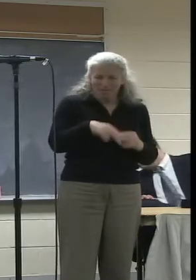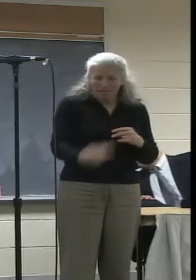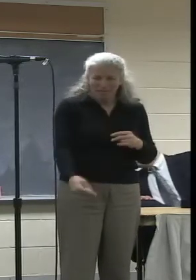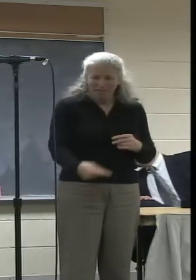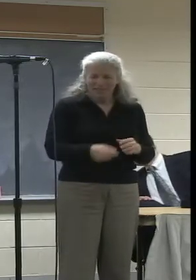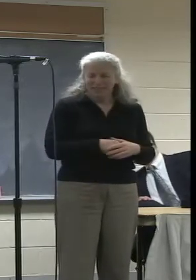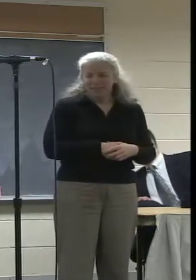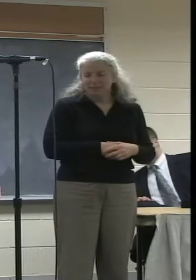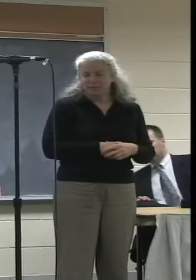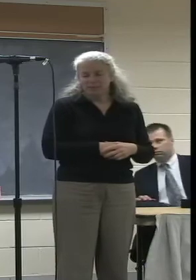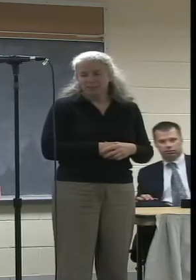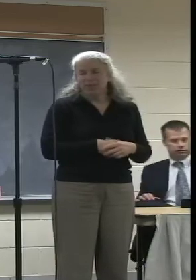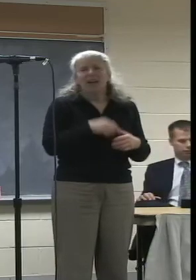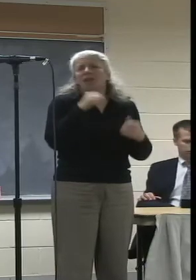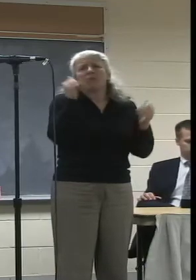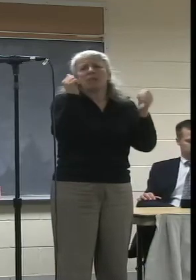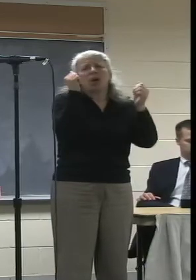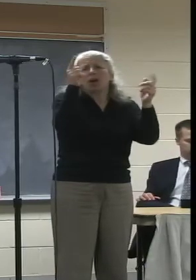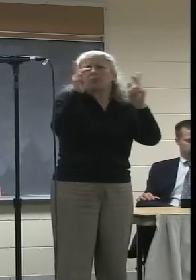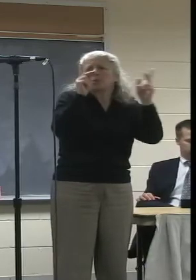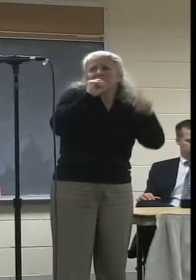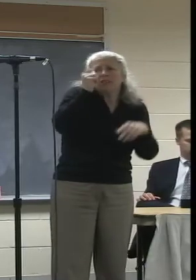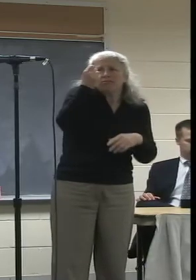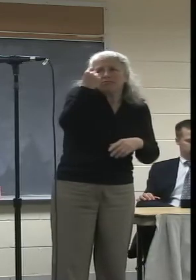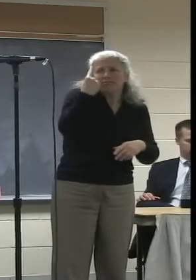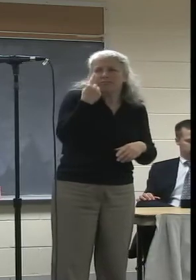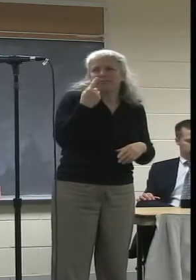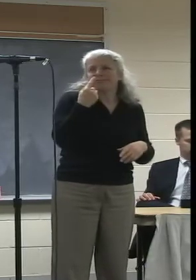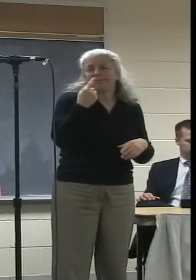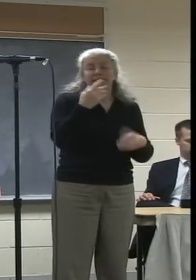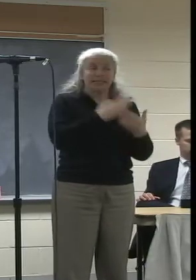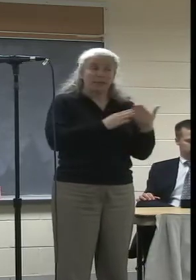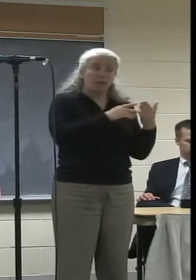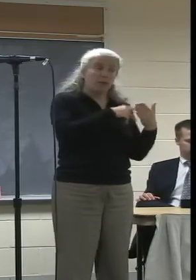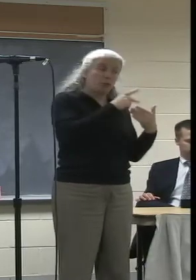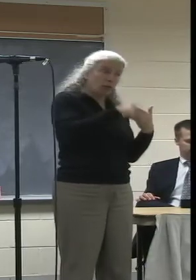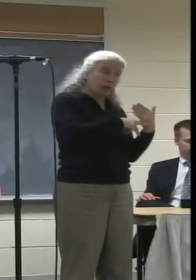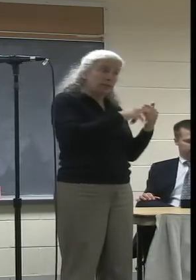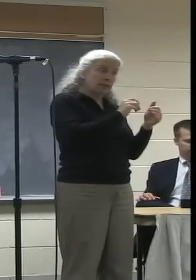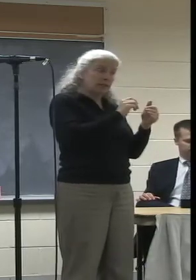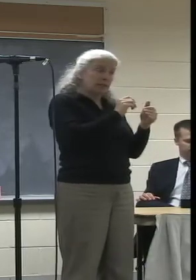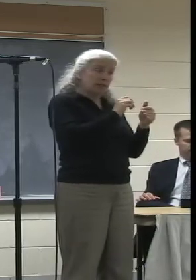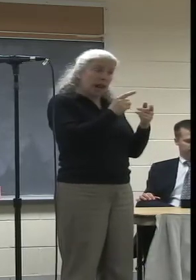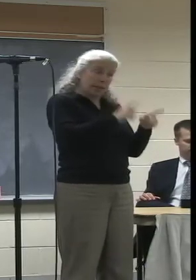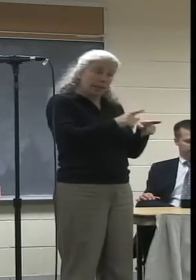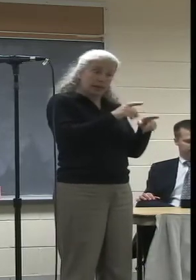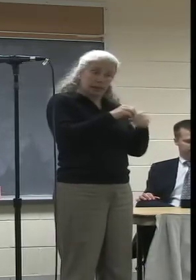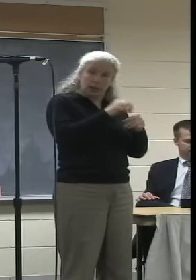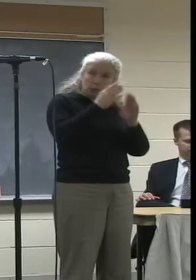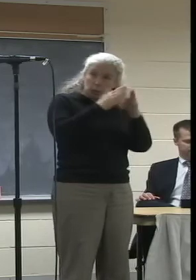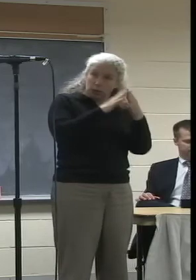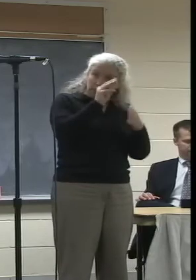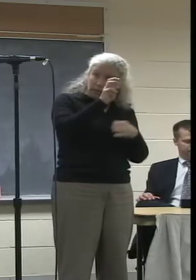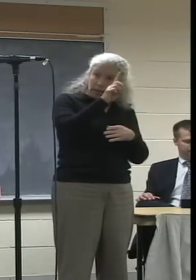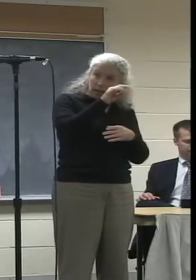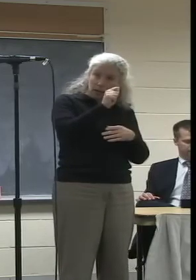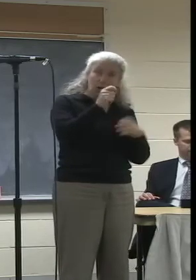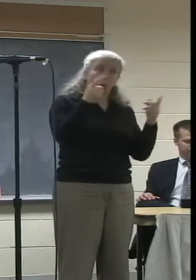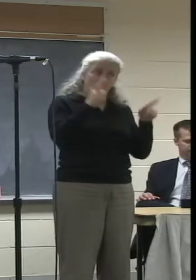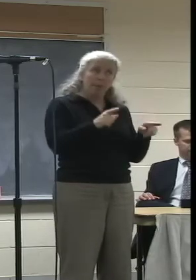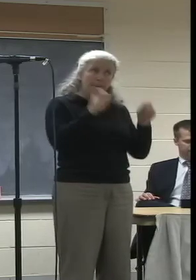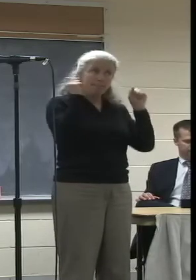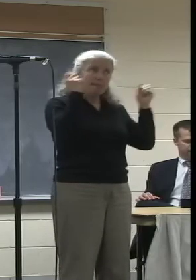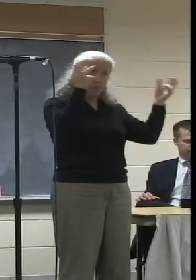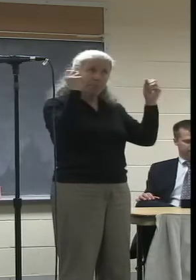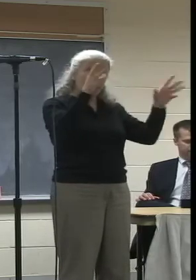some of the programming that happens in community media happens in many, many, many different communities all